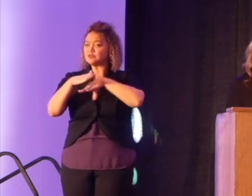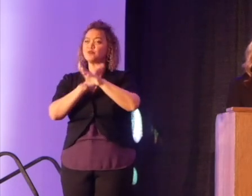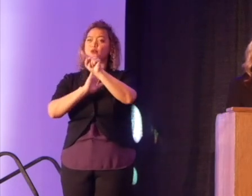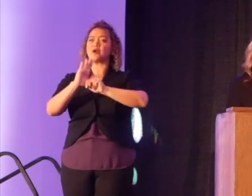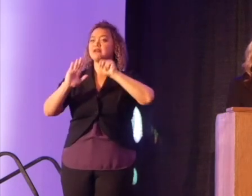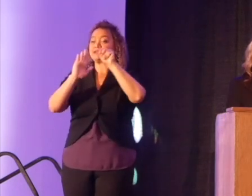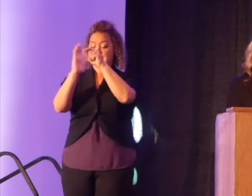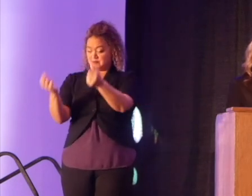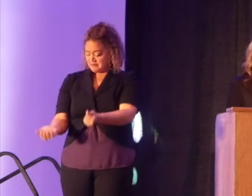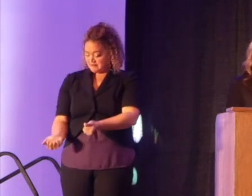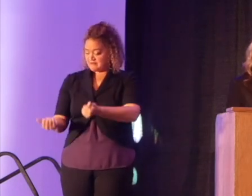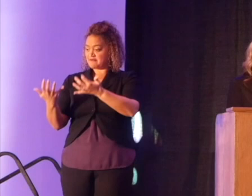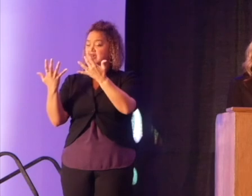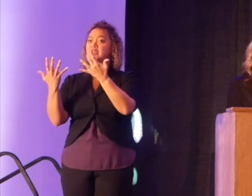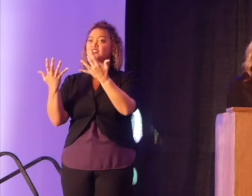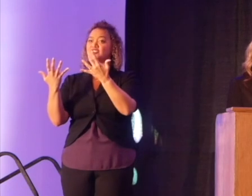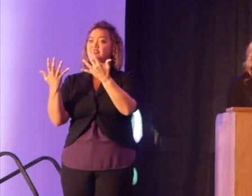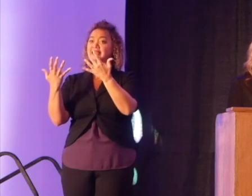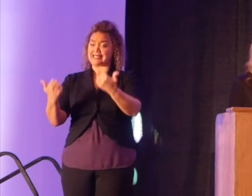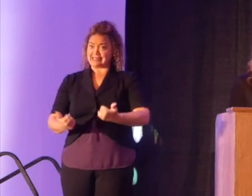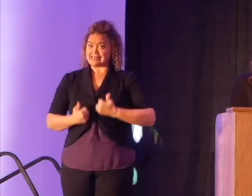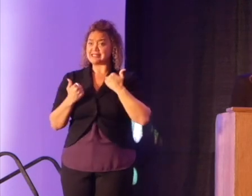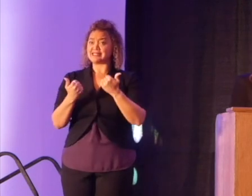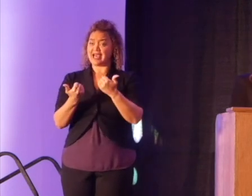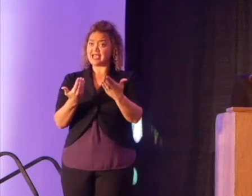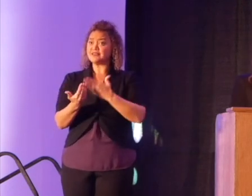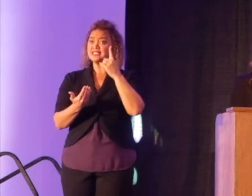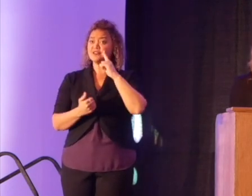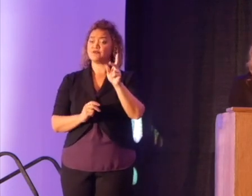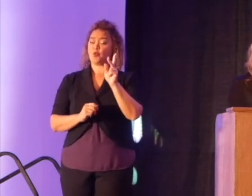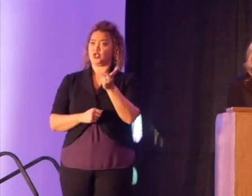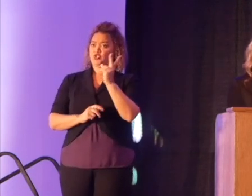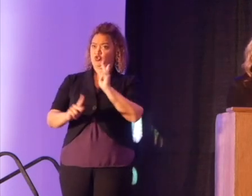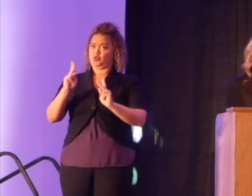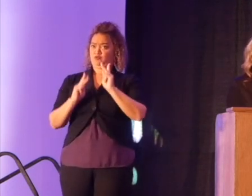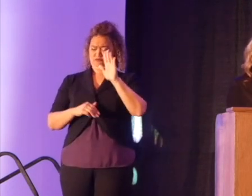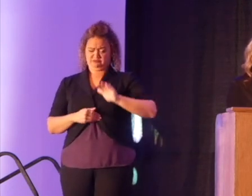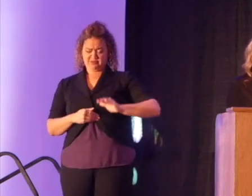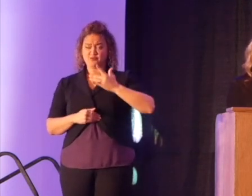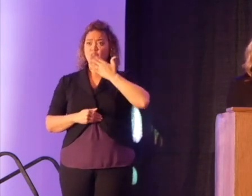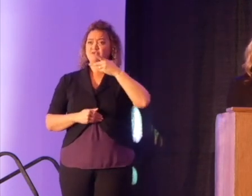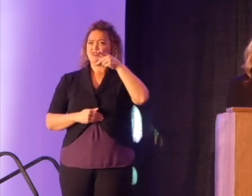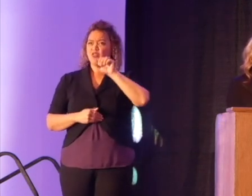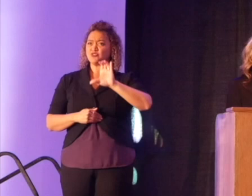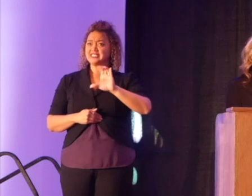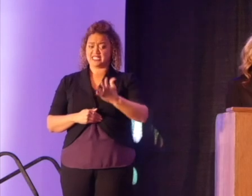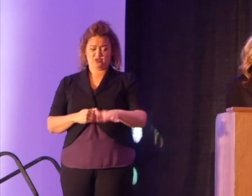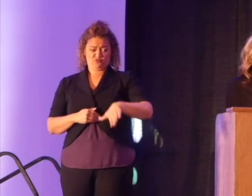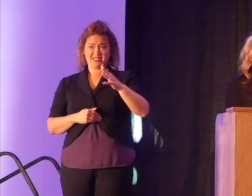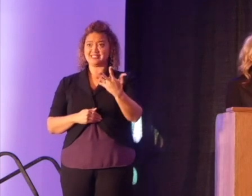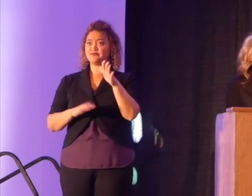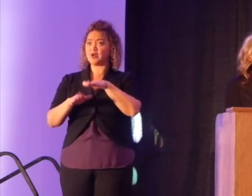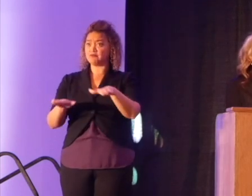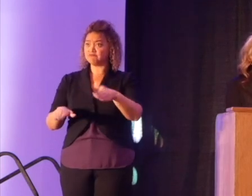time of fire, and life was not easy for two people of color raising five children. My father often